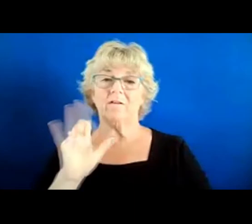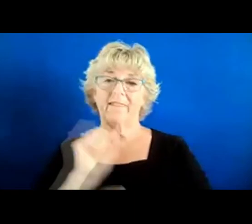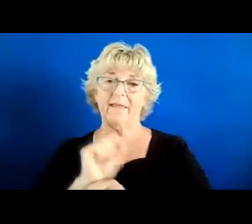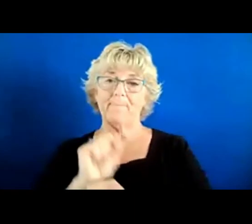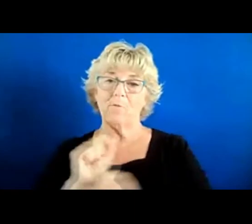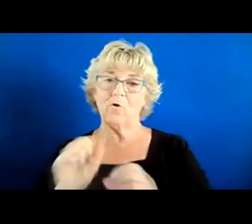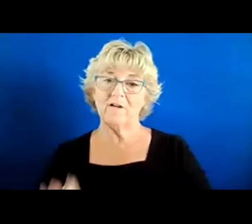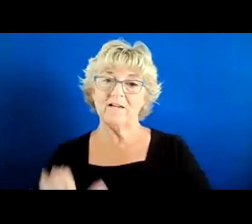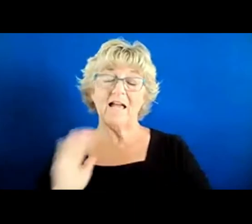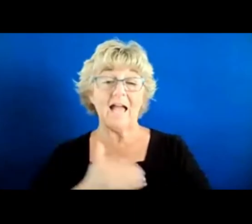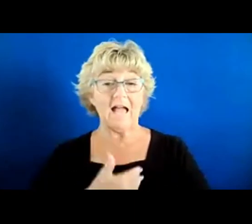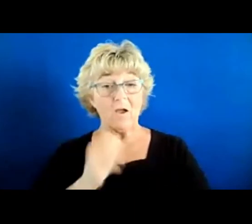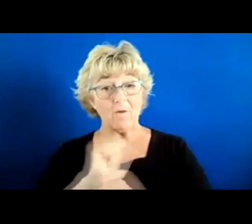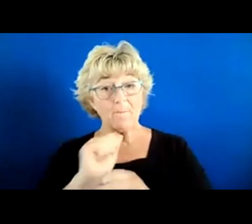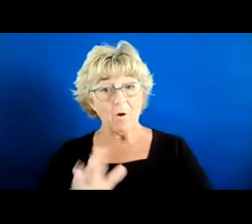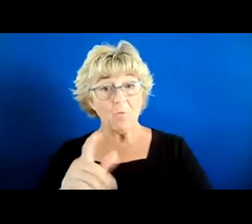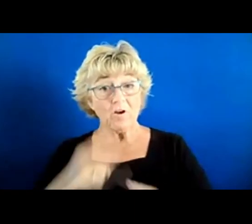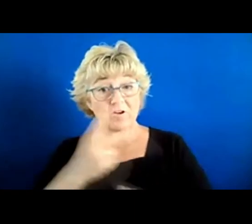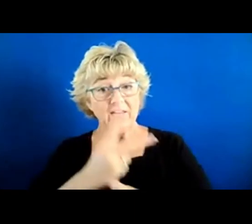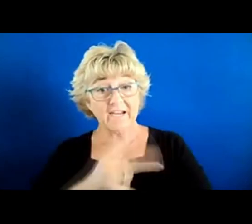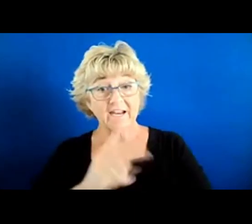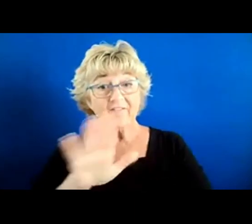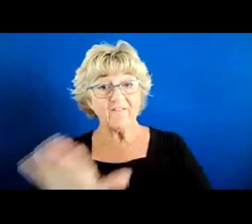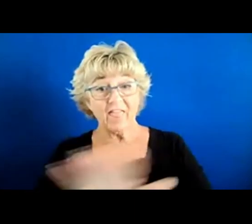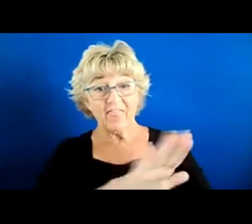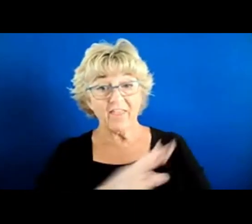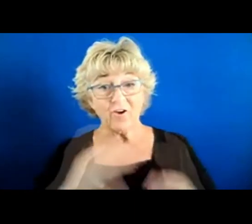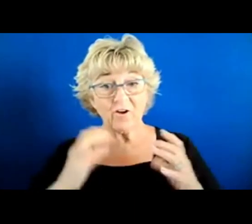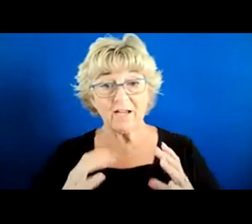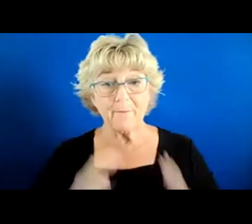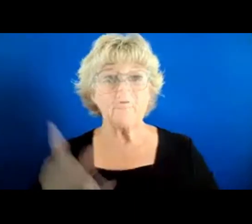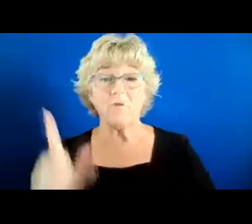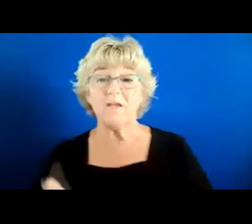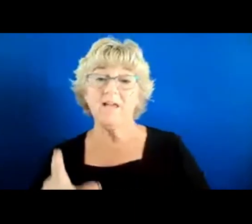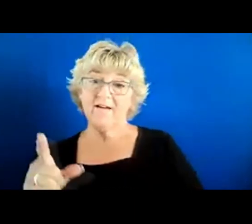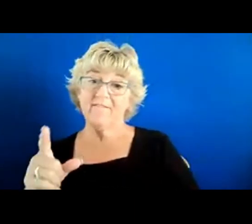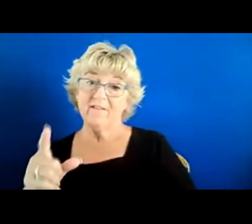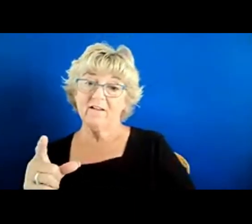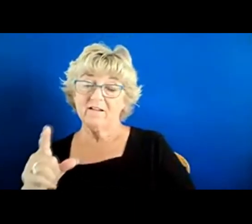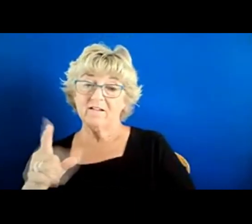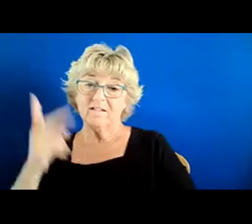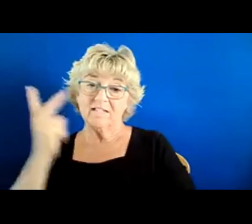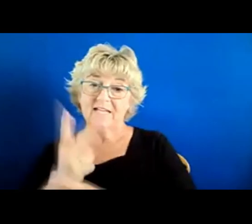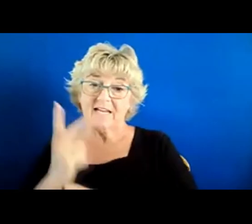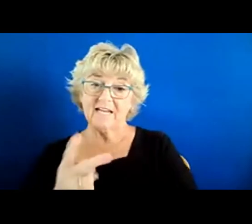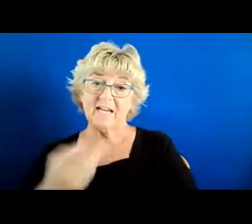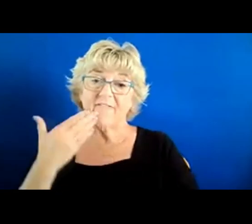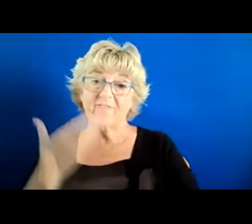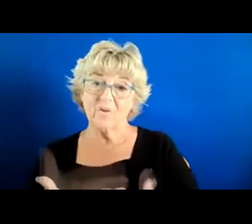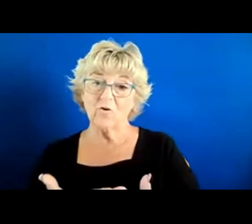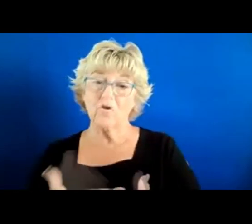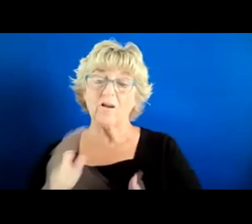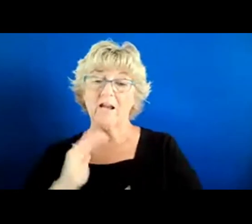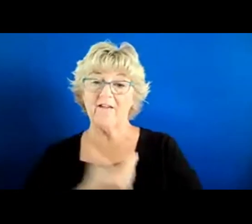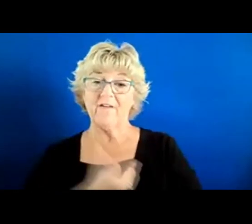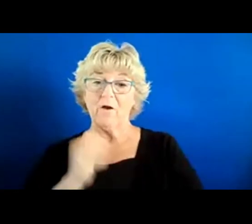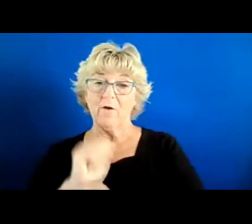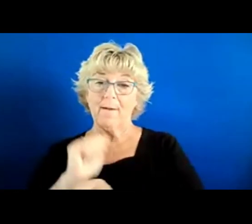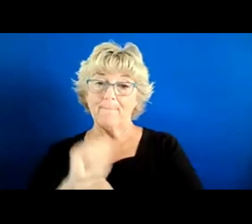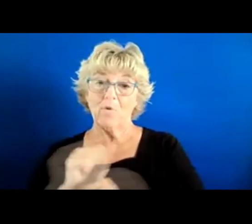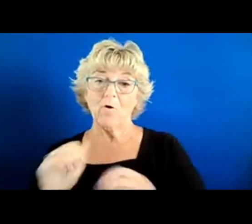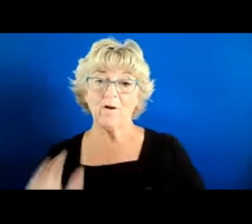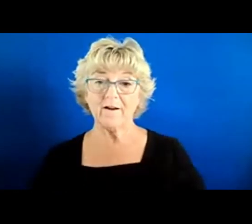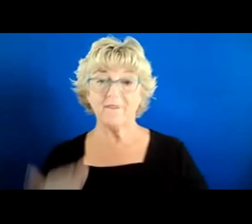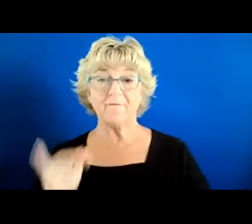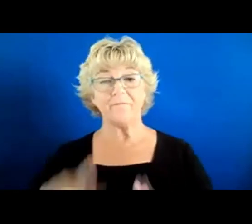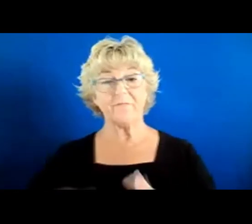expect our employees to take good care of their customer, you have to take incredibly good care of our employees. And that